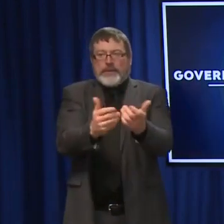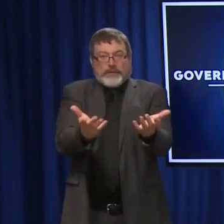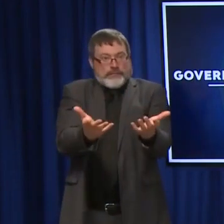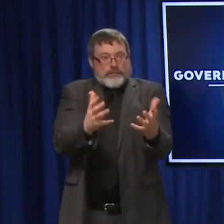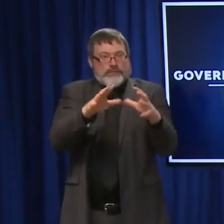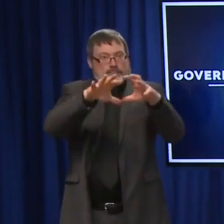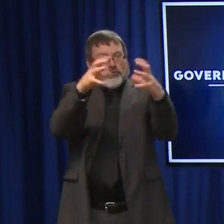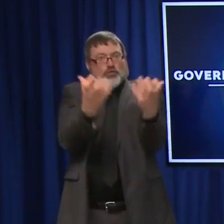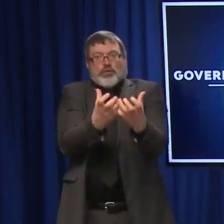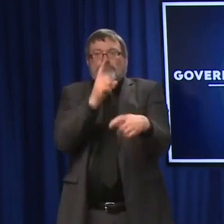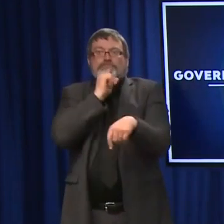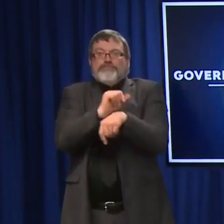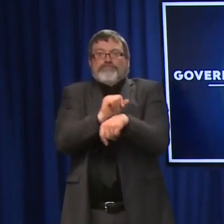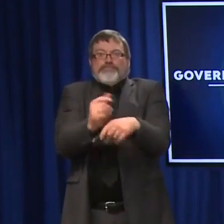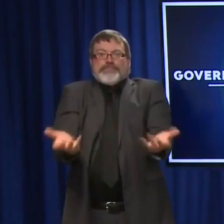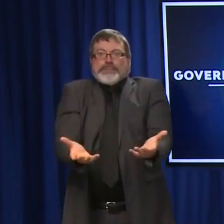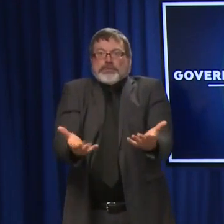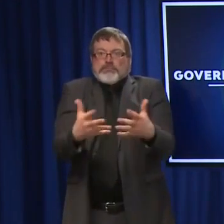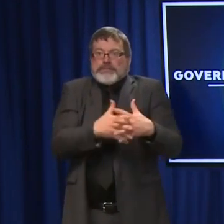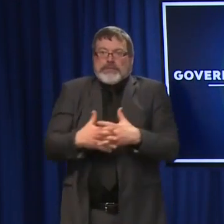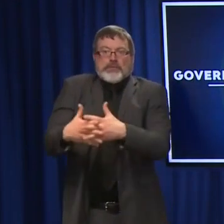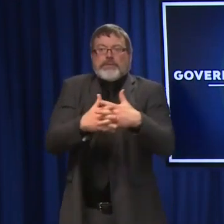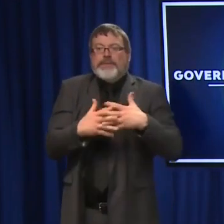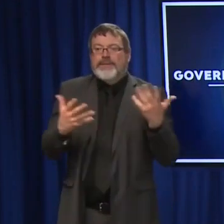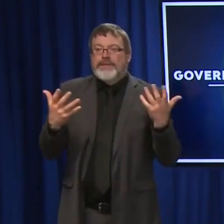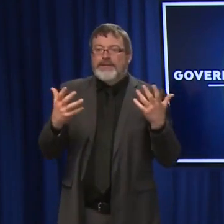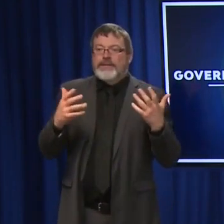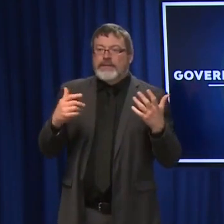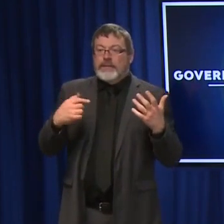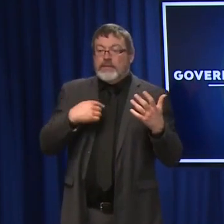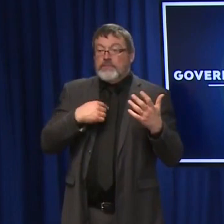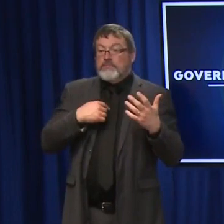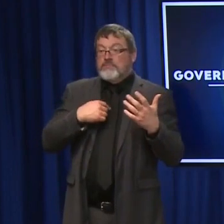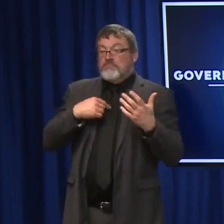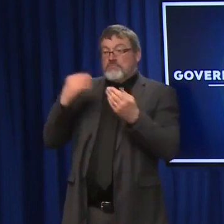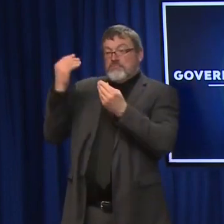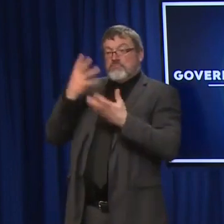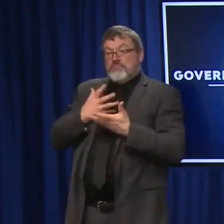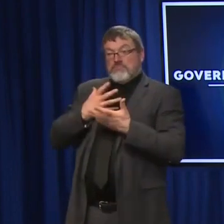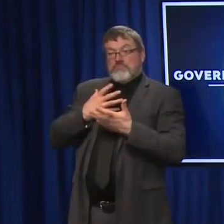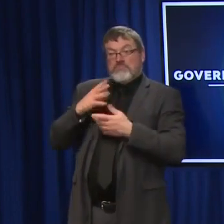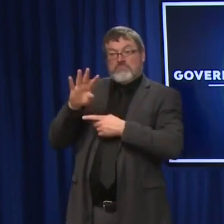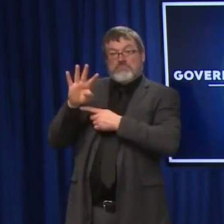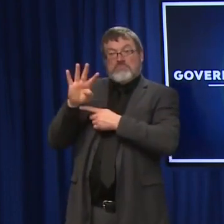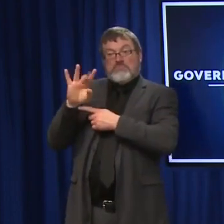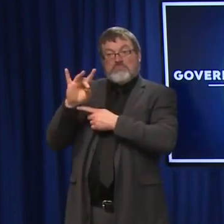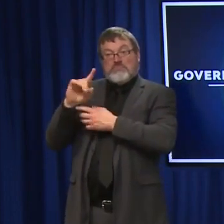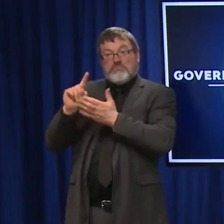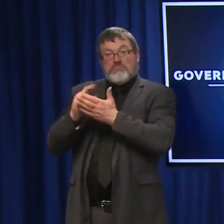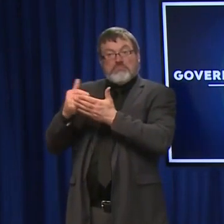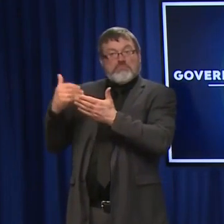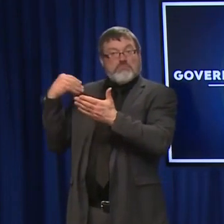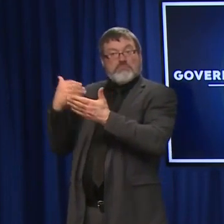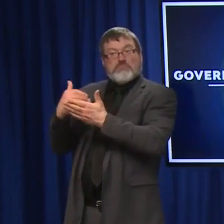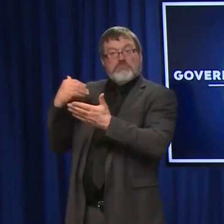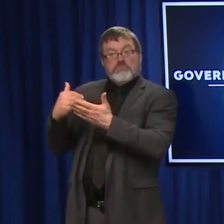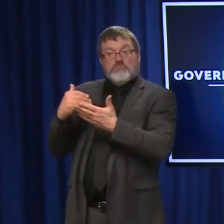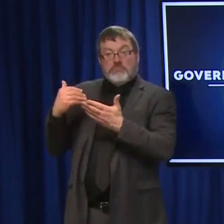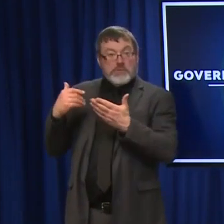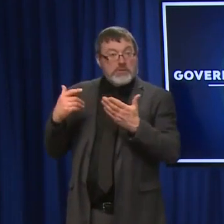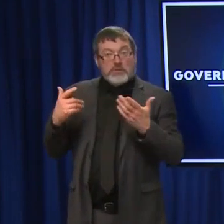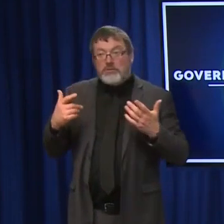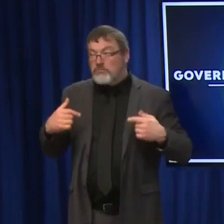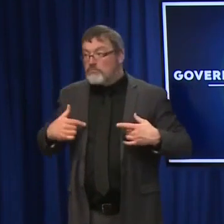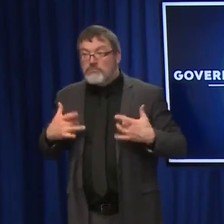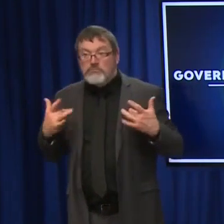business owners. To the point you just made, I've heard in the past 48 hours in particular, a lot of business owners saying, where are we with the mandate? So there's a